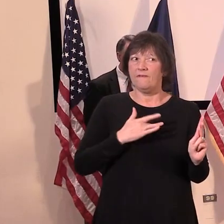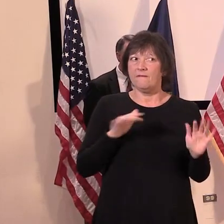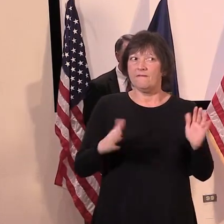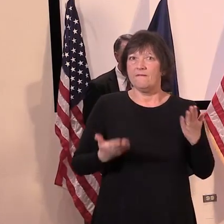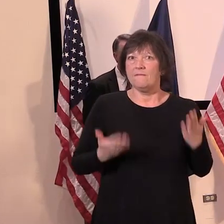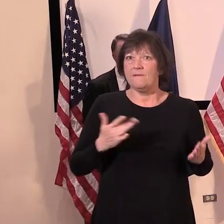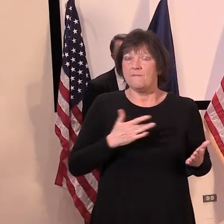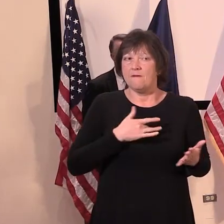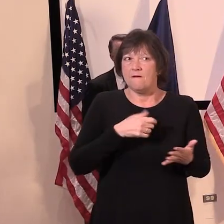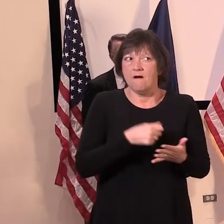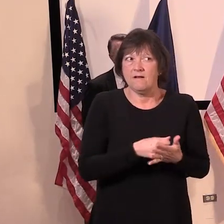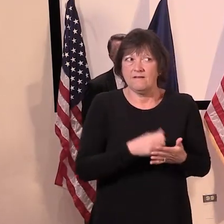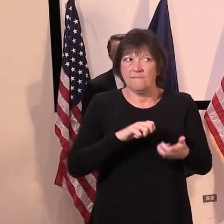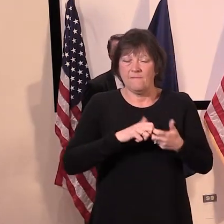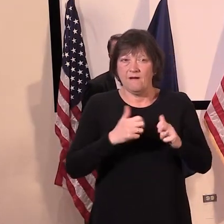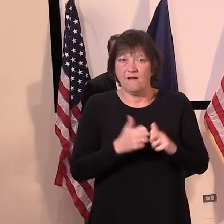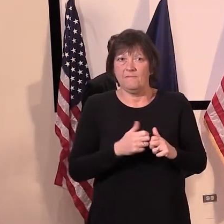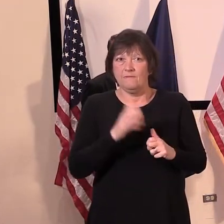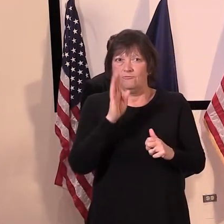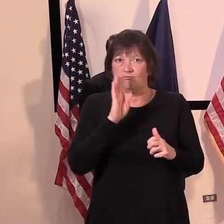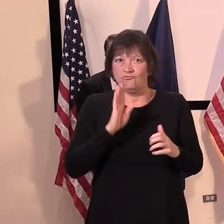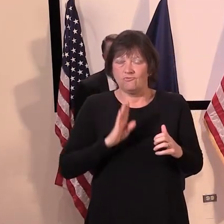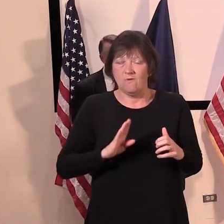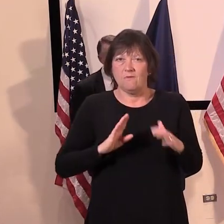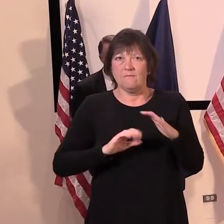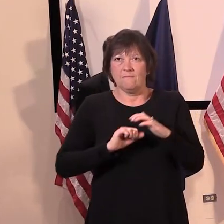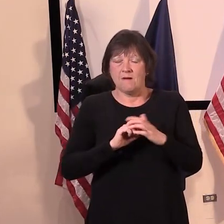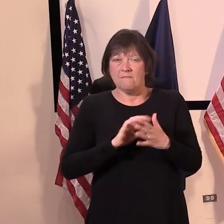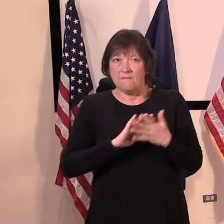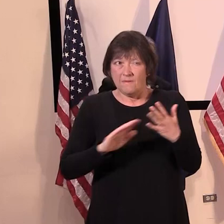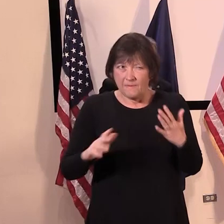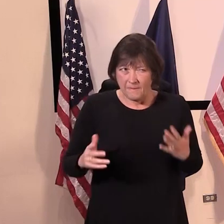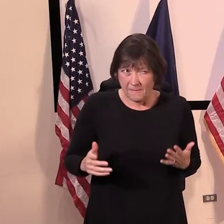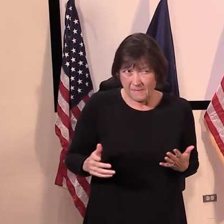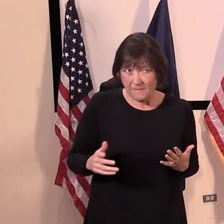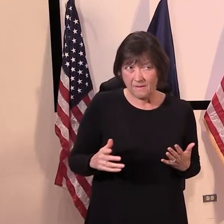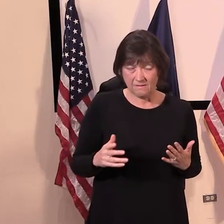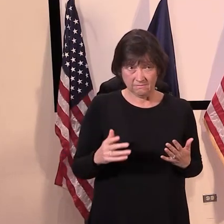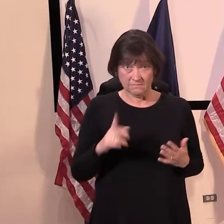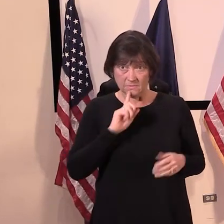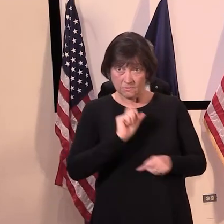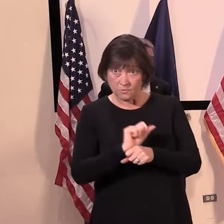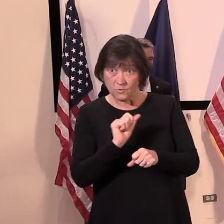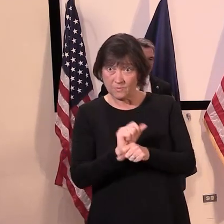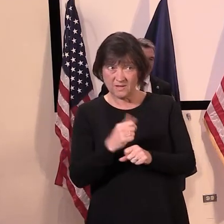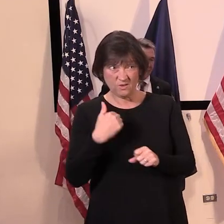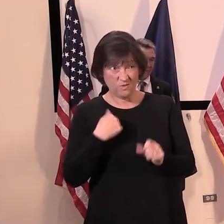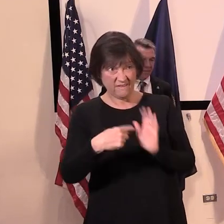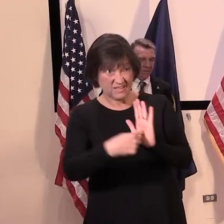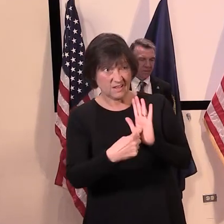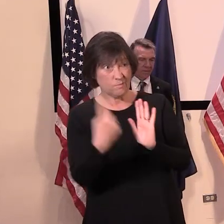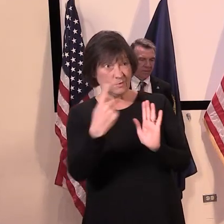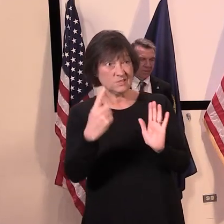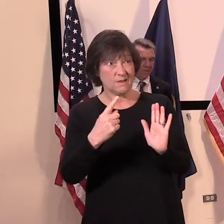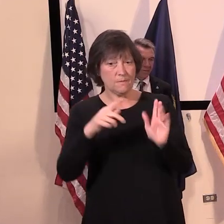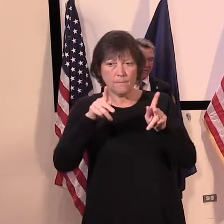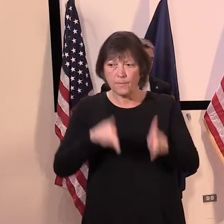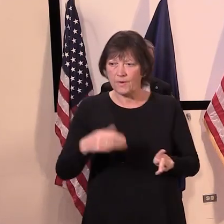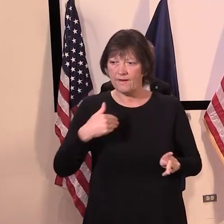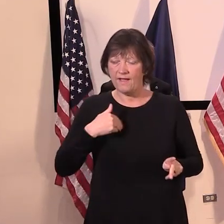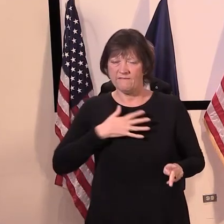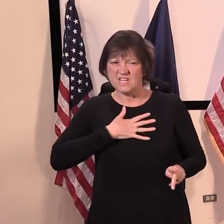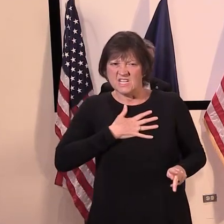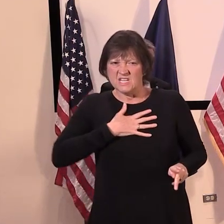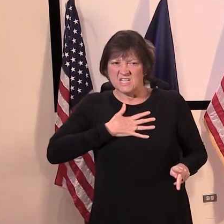services. Are there any bad outcomes that you can point to, you know, somebody who did have chest pains, didn't go to the